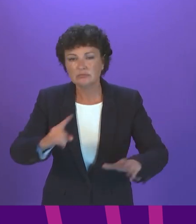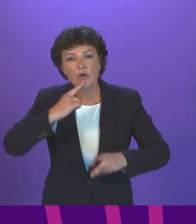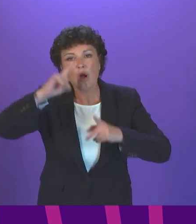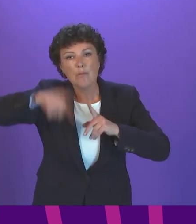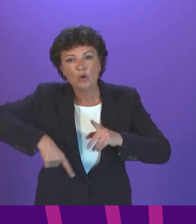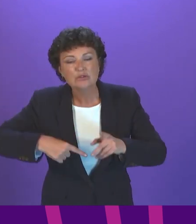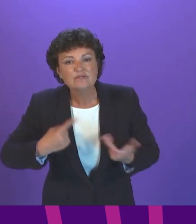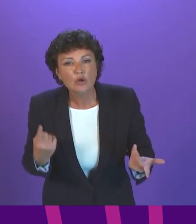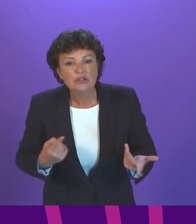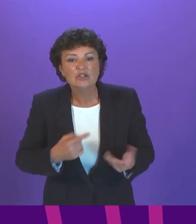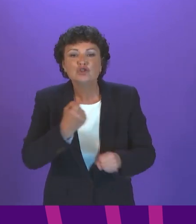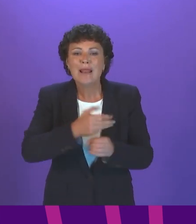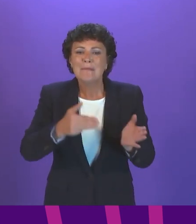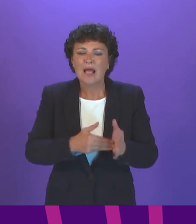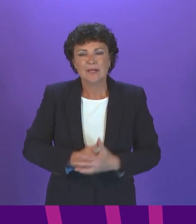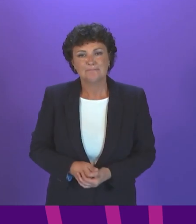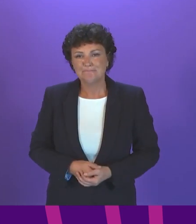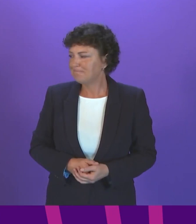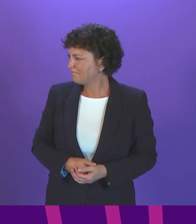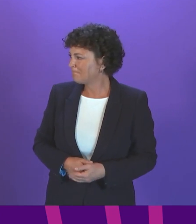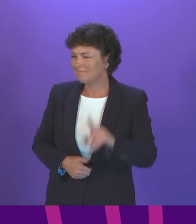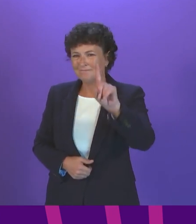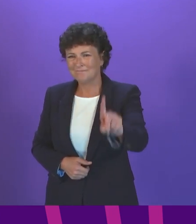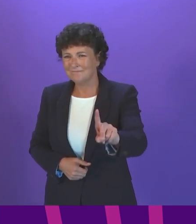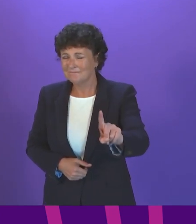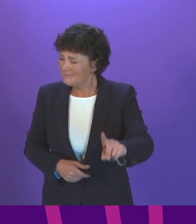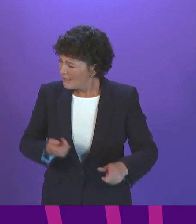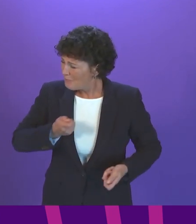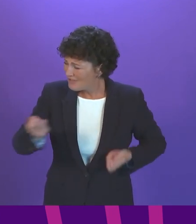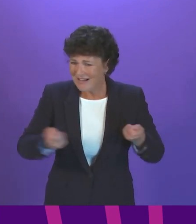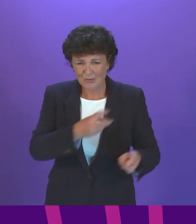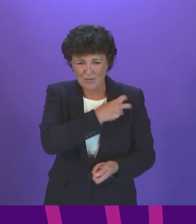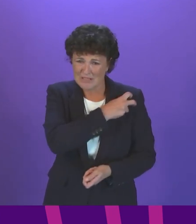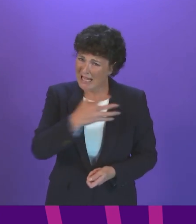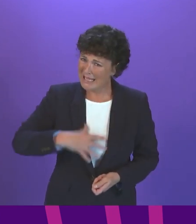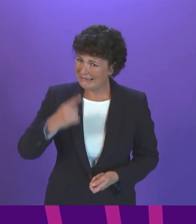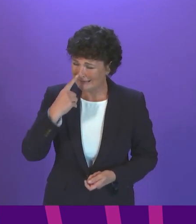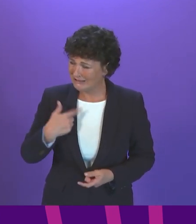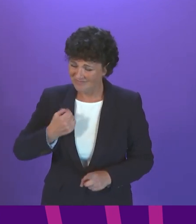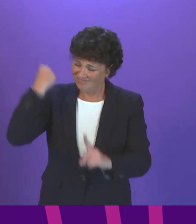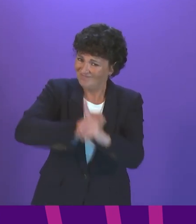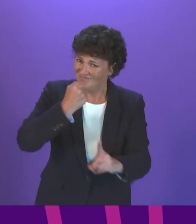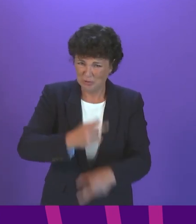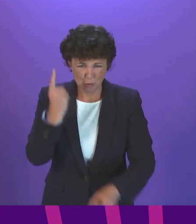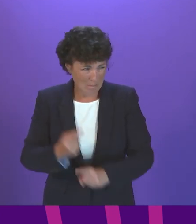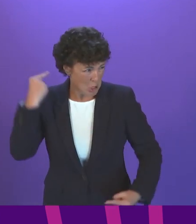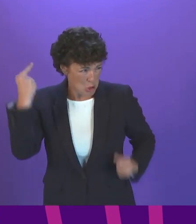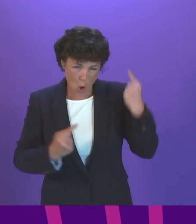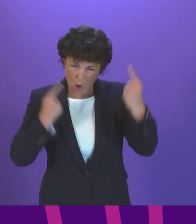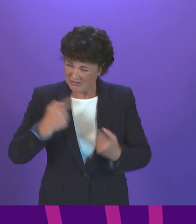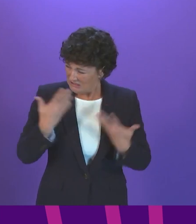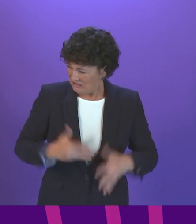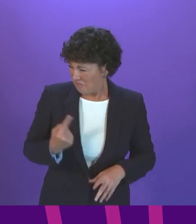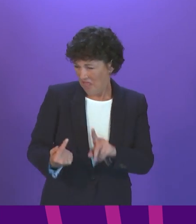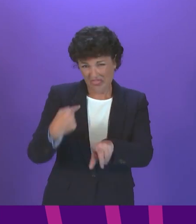order, Julian Mackay. Presiding officer, there's a strong point to be made from that last session of noise within the chamber. Over the last couple